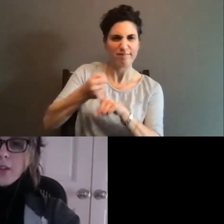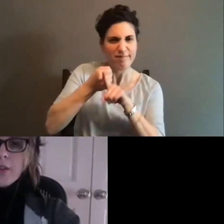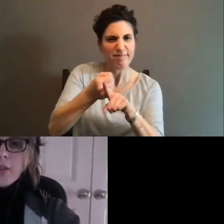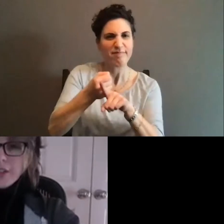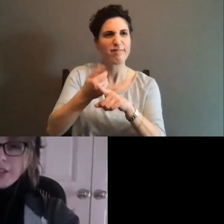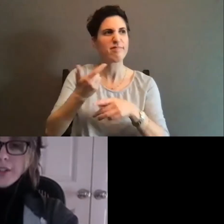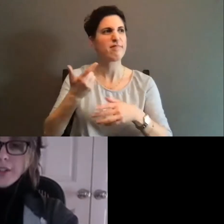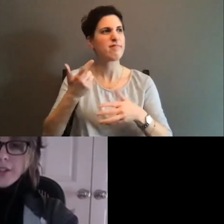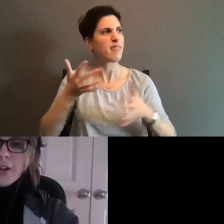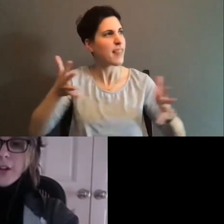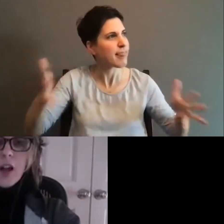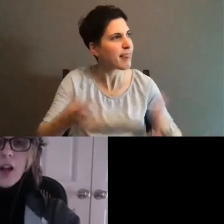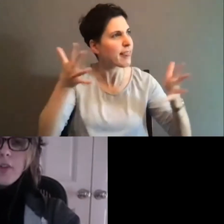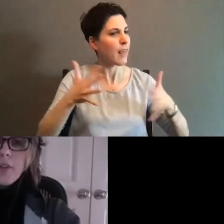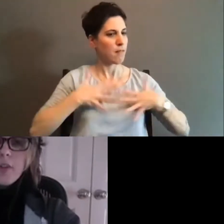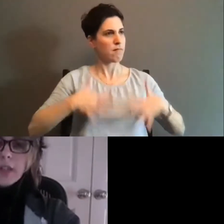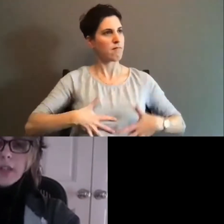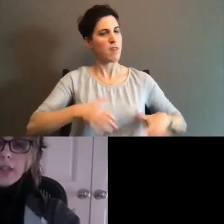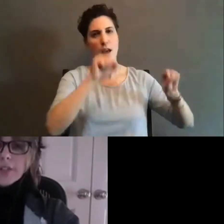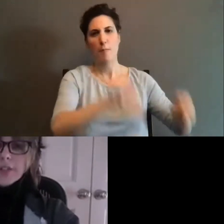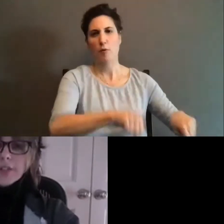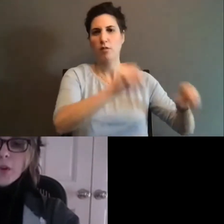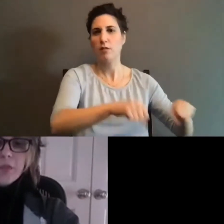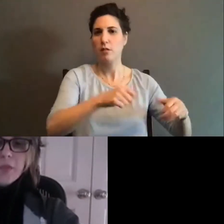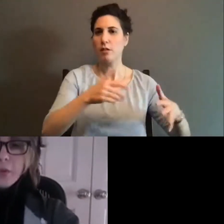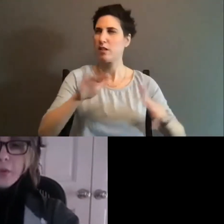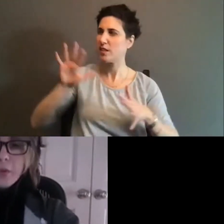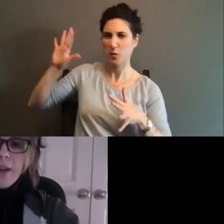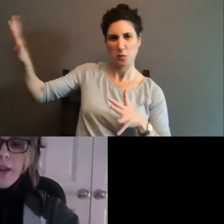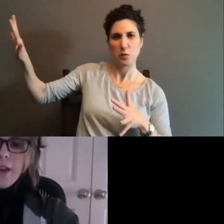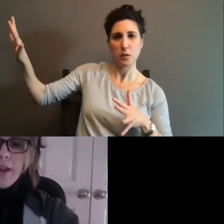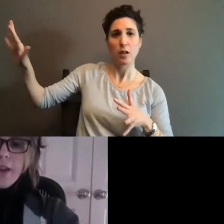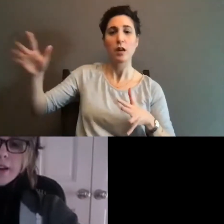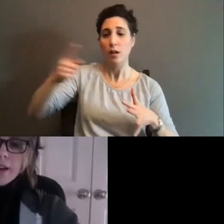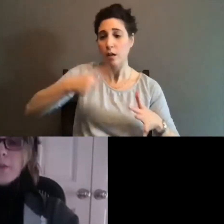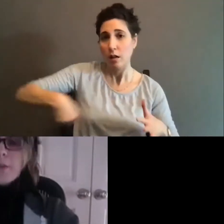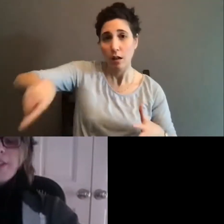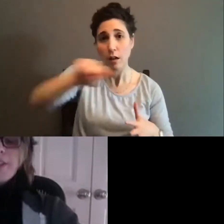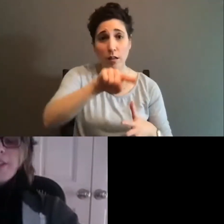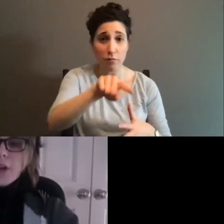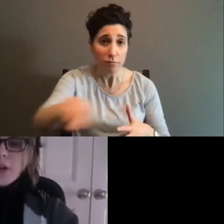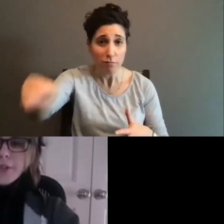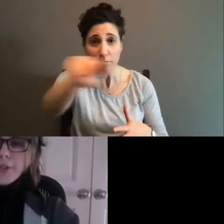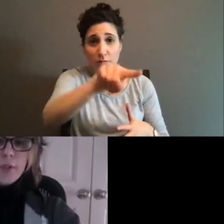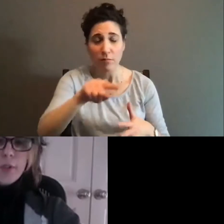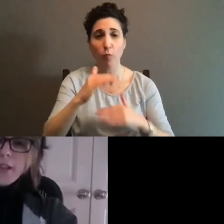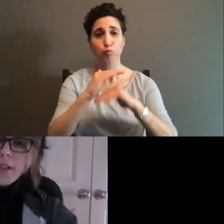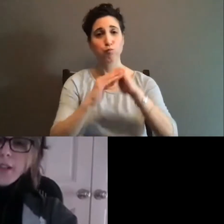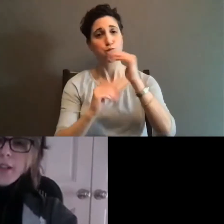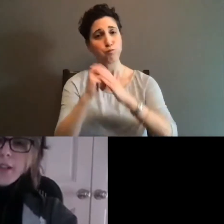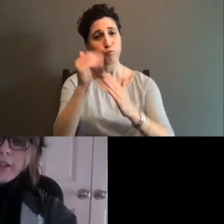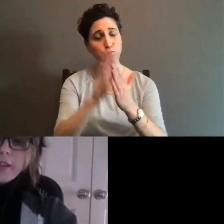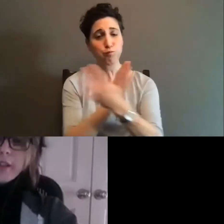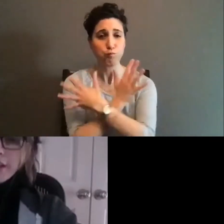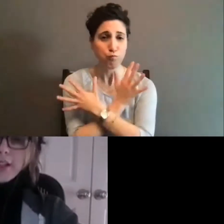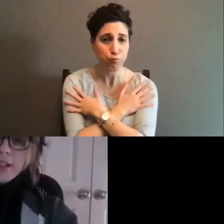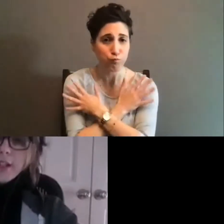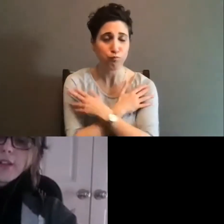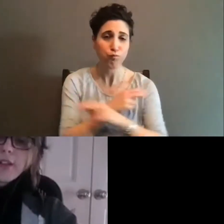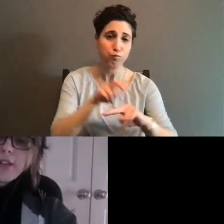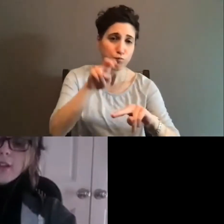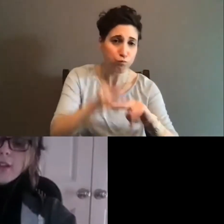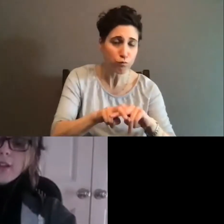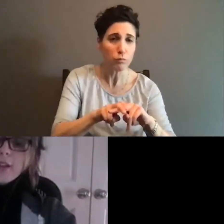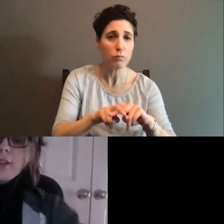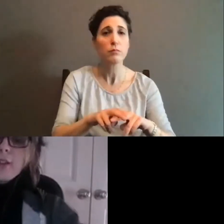I would like to invite us all to take our time in making ourselves relatively comfortable. Please use this opportunity to think about your access